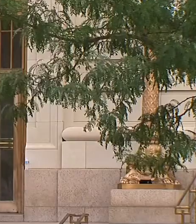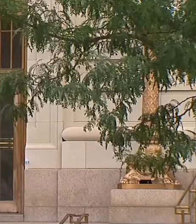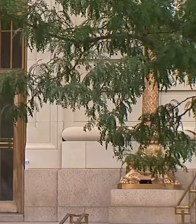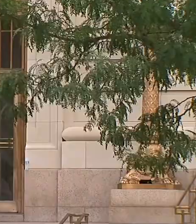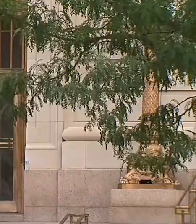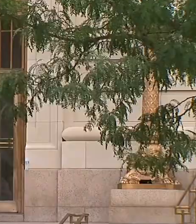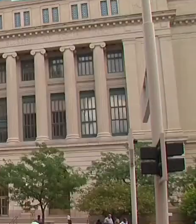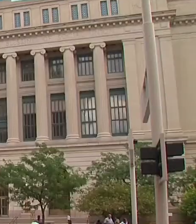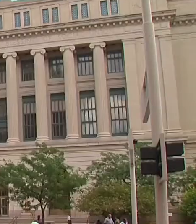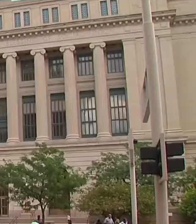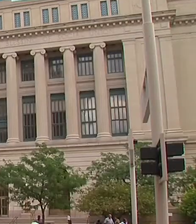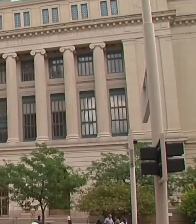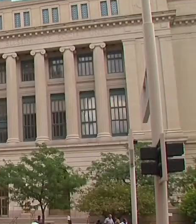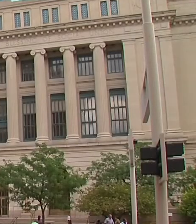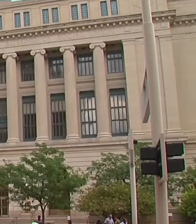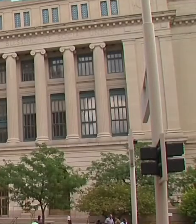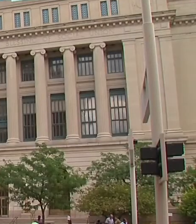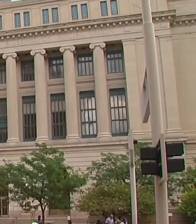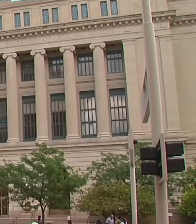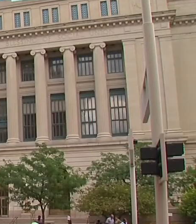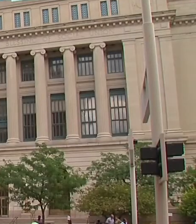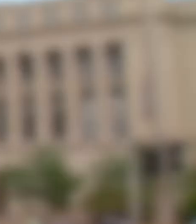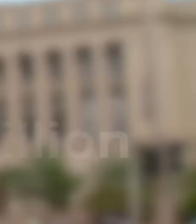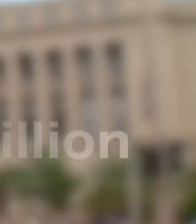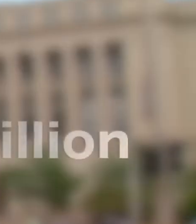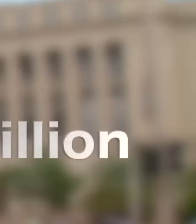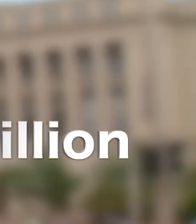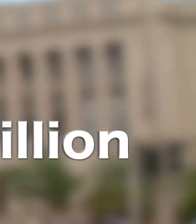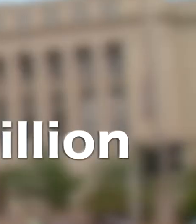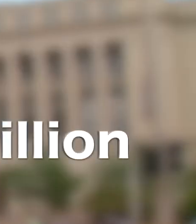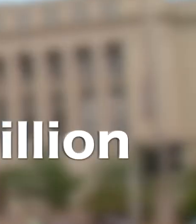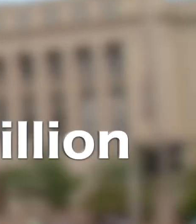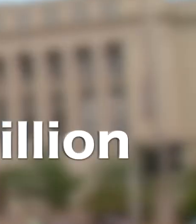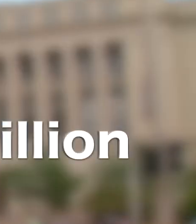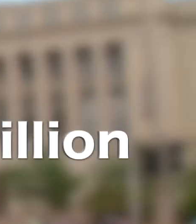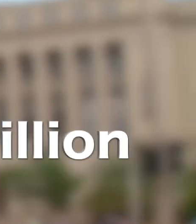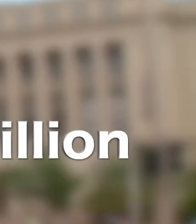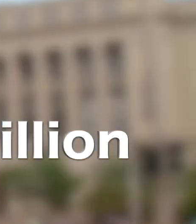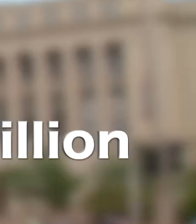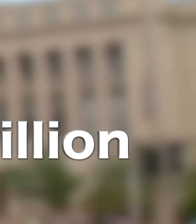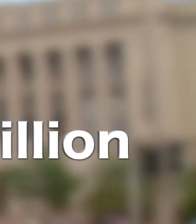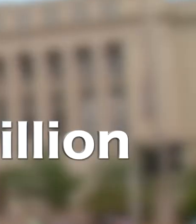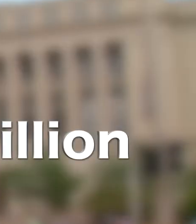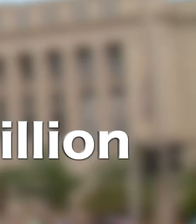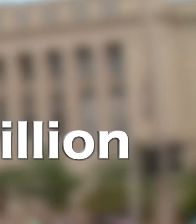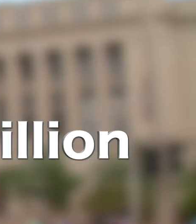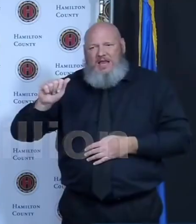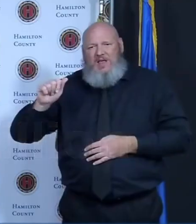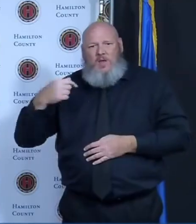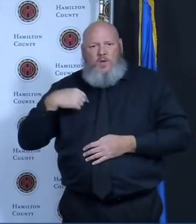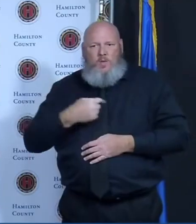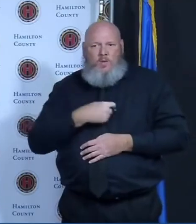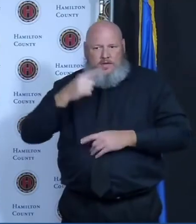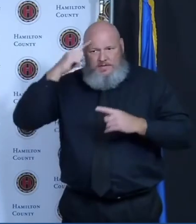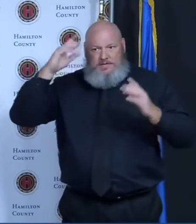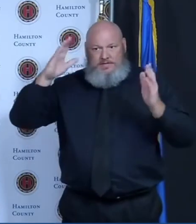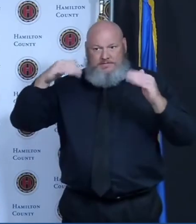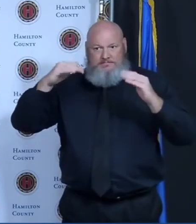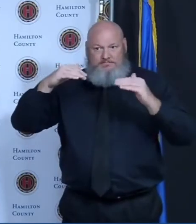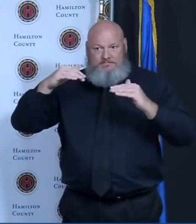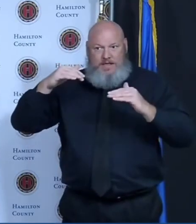now, Hamilton County's general fund is facing a deficit of $40 to $60 million in revenue. We started seeing